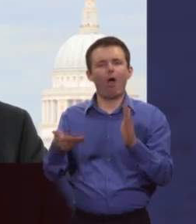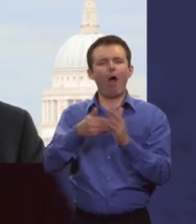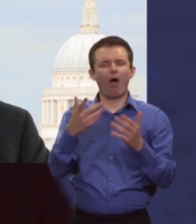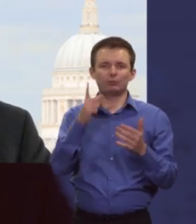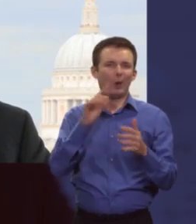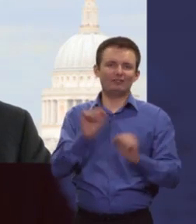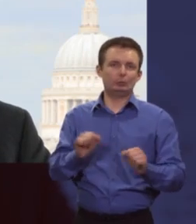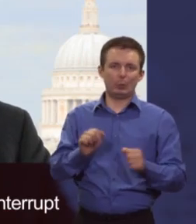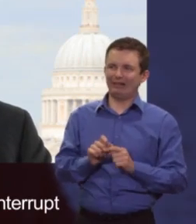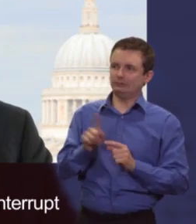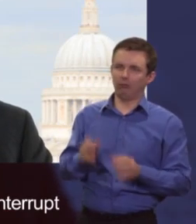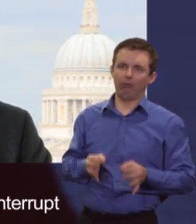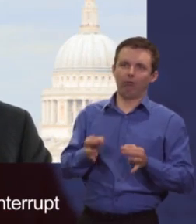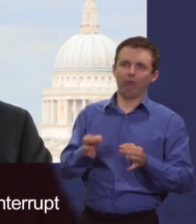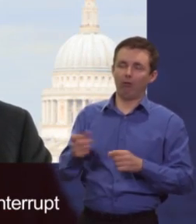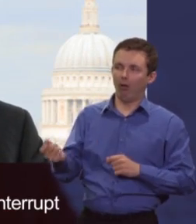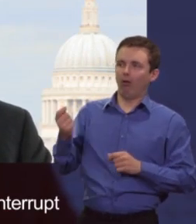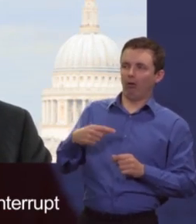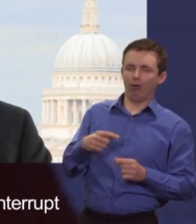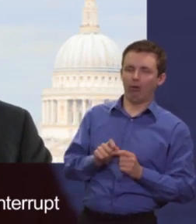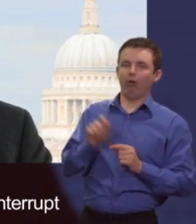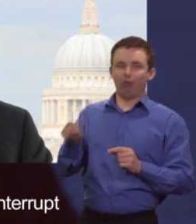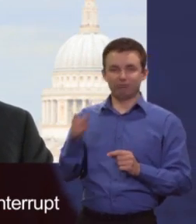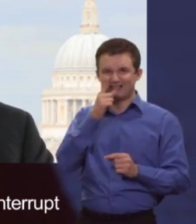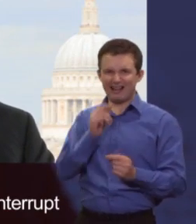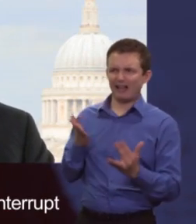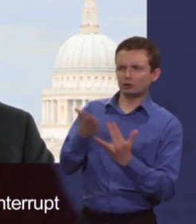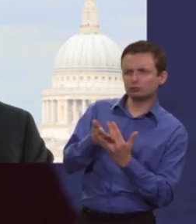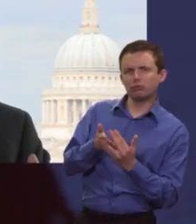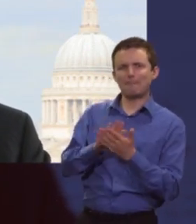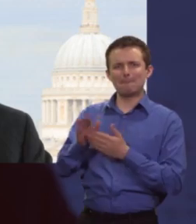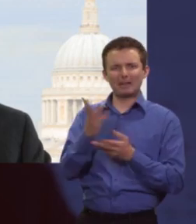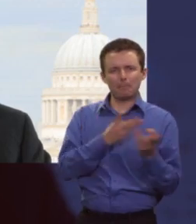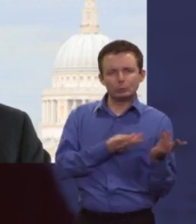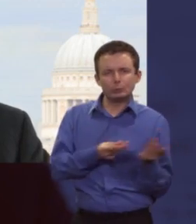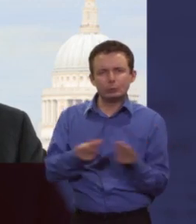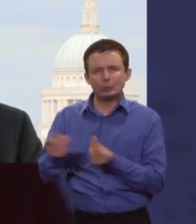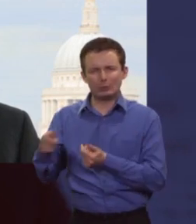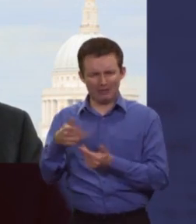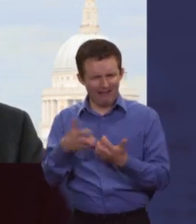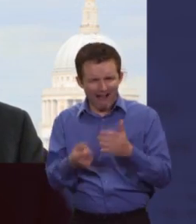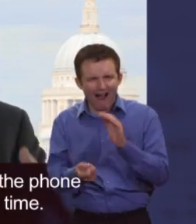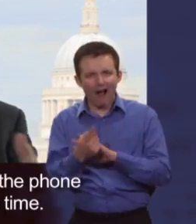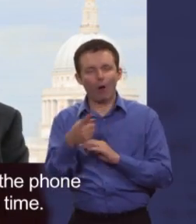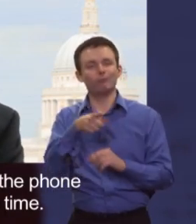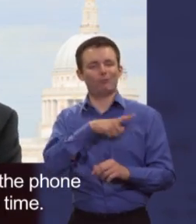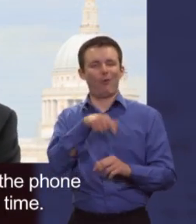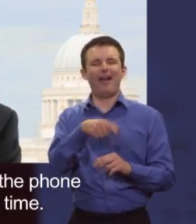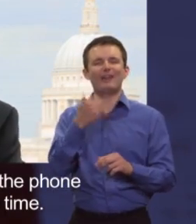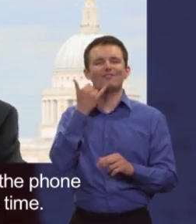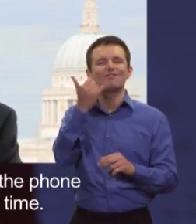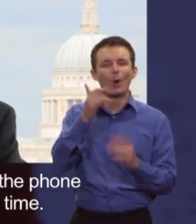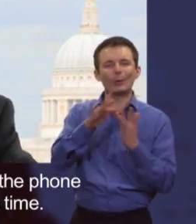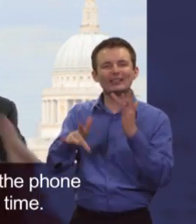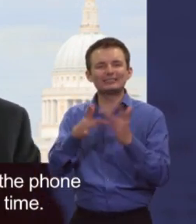That's the first thing. Secondly, they'll be able to interrupt and have a much more free-flowing conversation precisely because it's